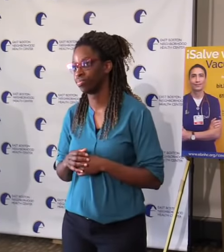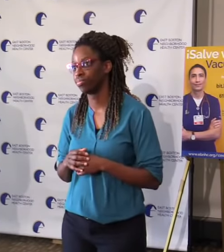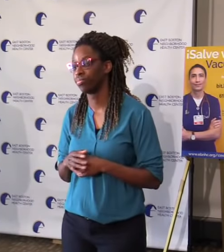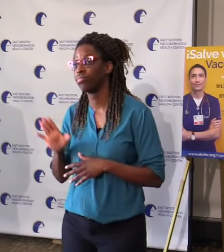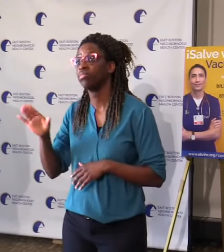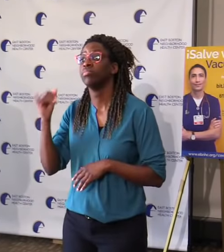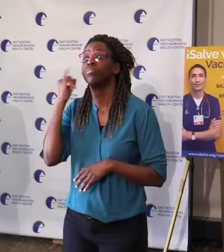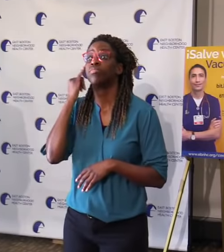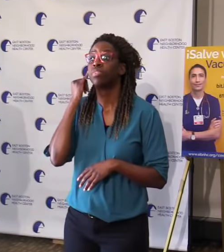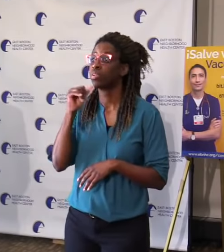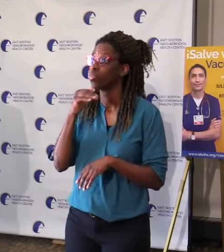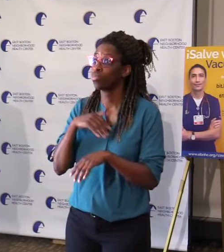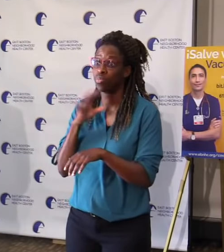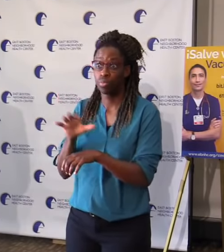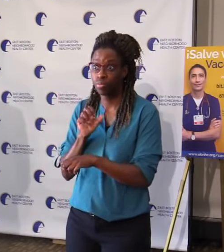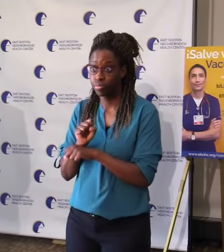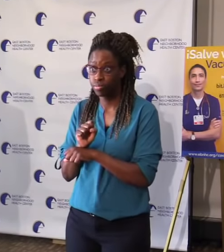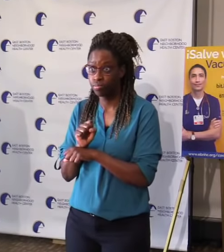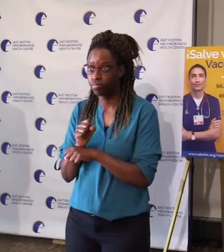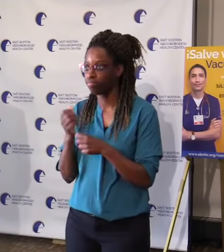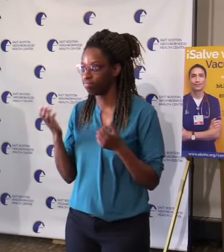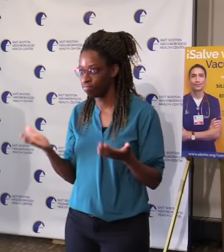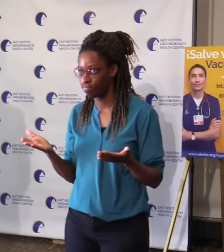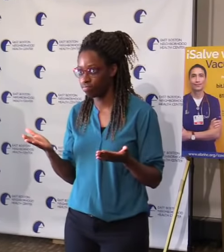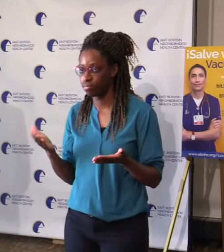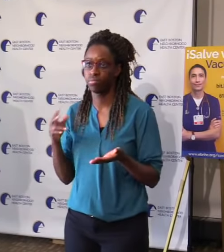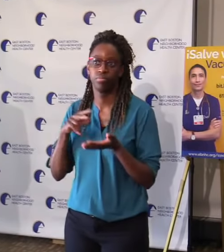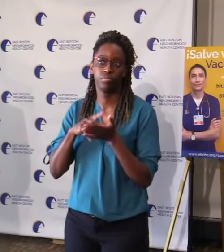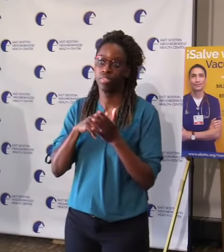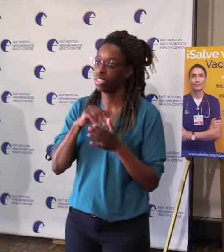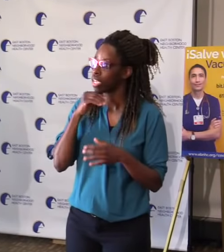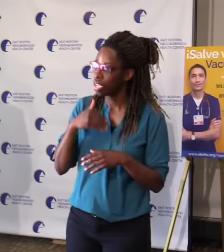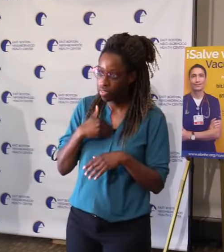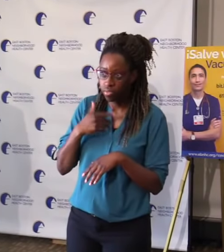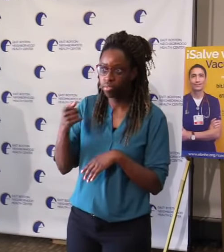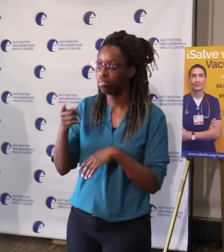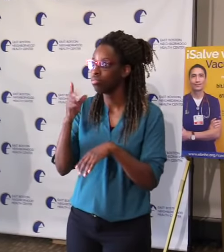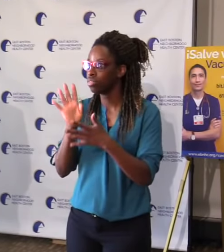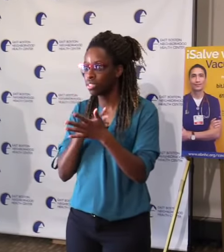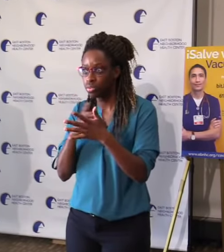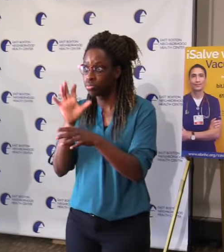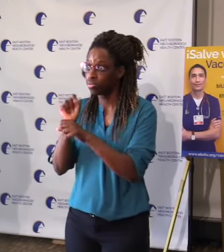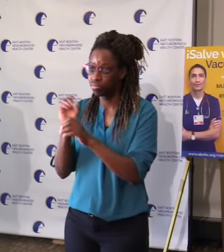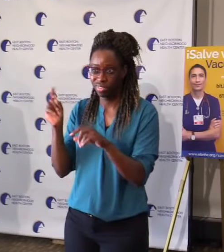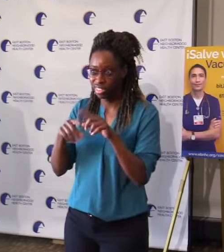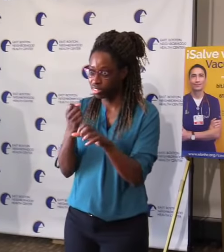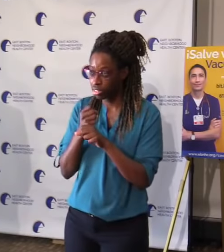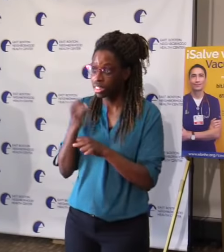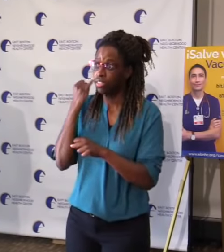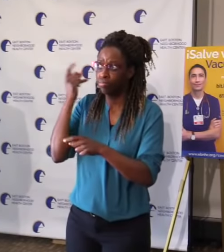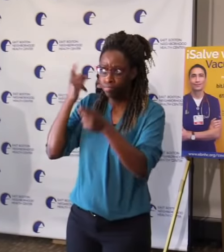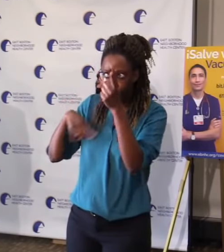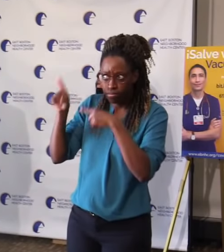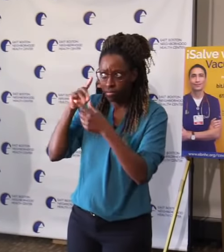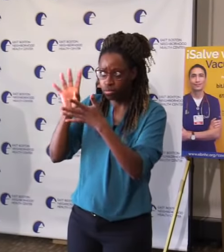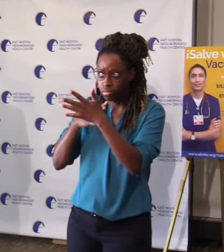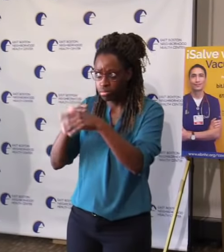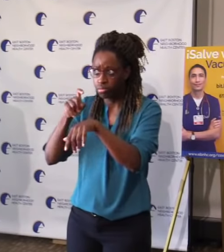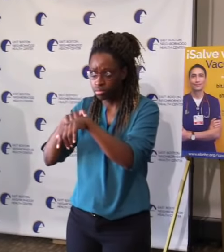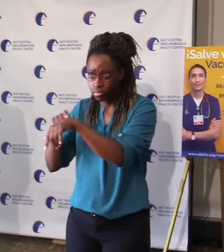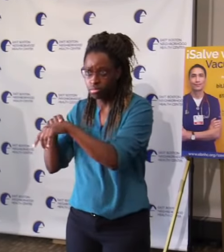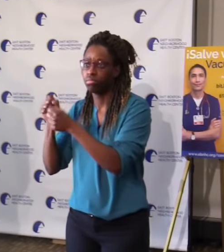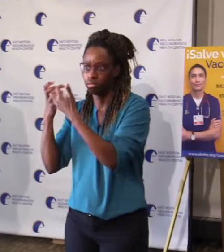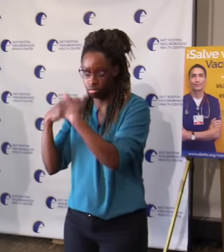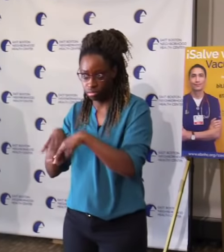have an appointment, if you don't have a scheduled appointment, there won't be a vaccine for you. And